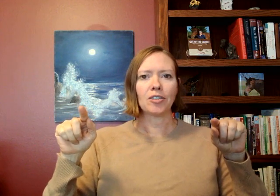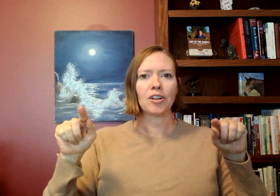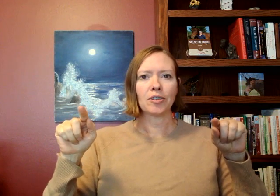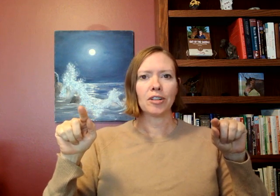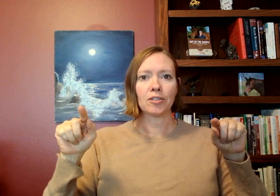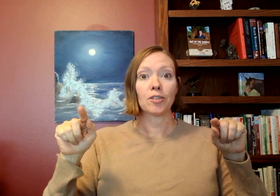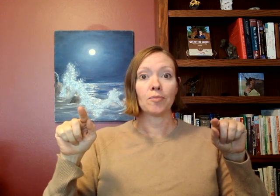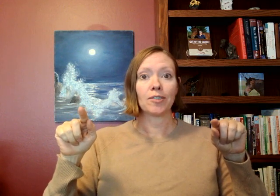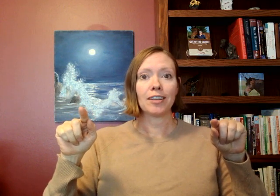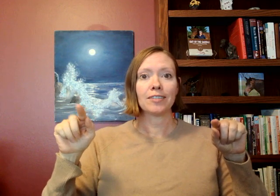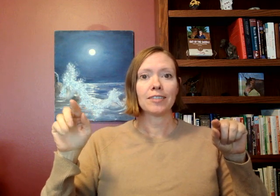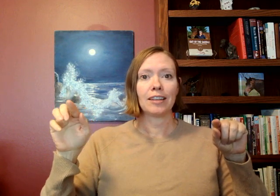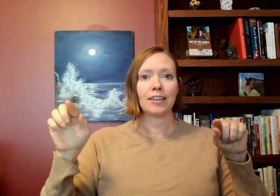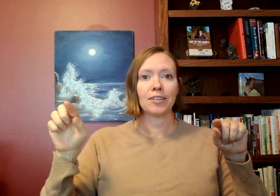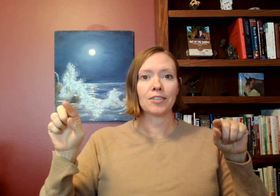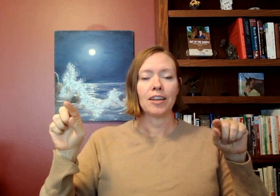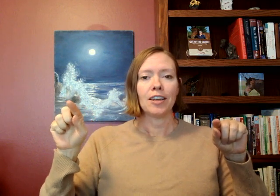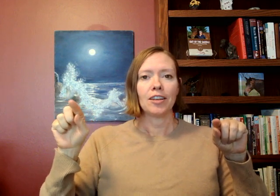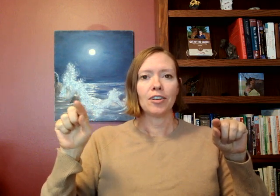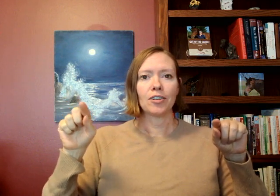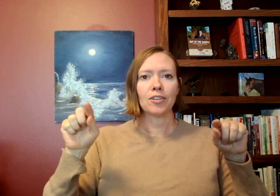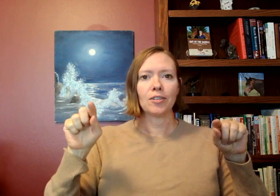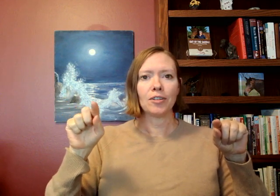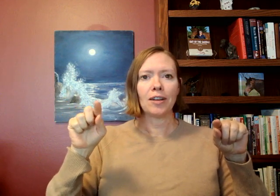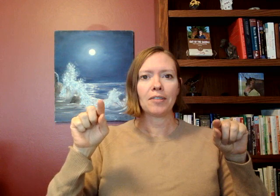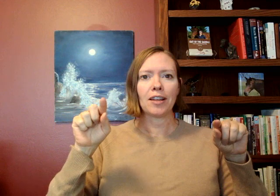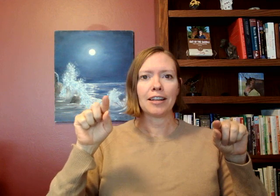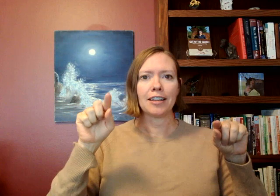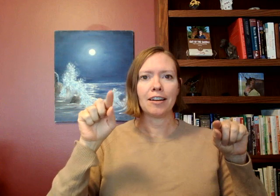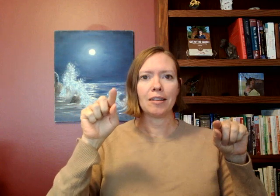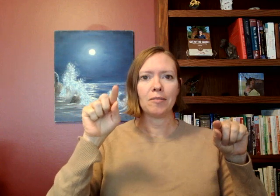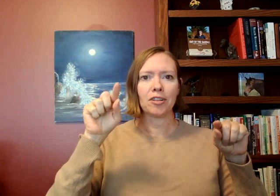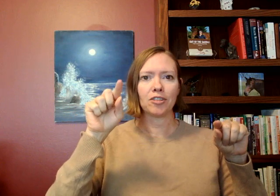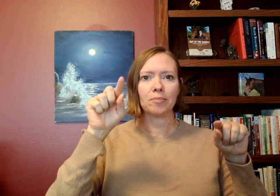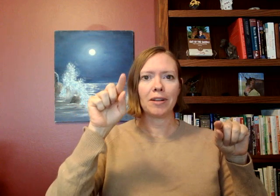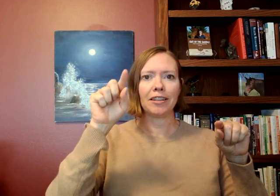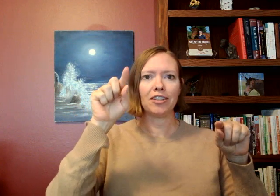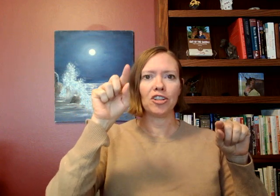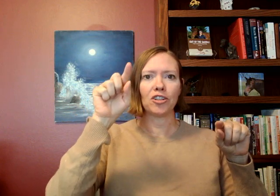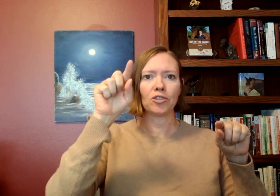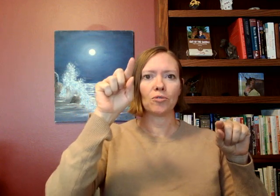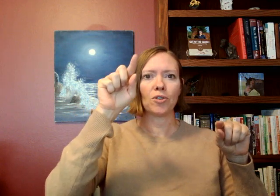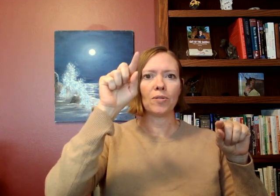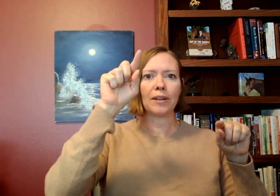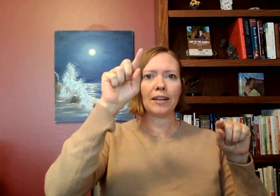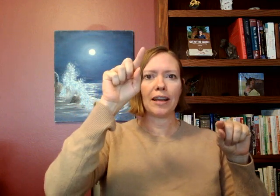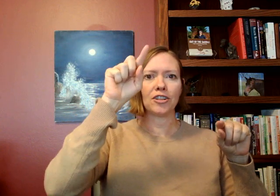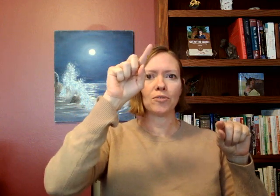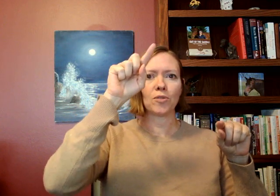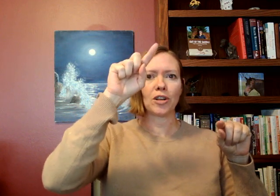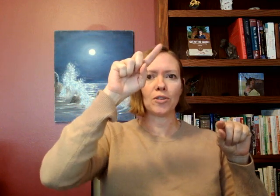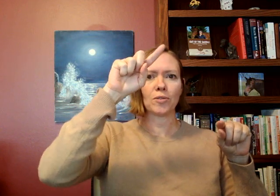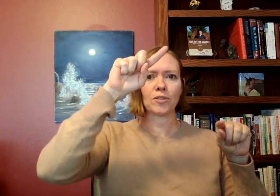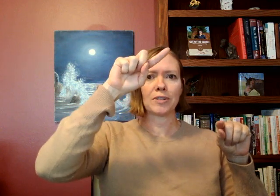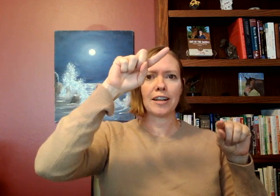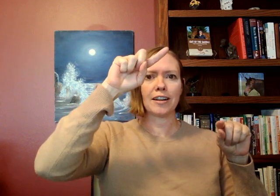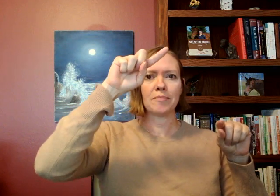younger years hopefully is your you have a lot of time because you're spending these years growing as you're working towards retirement